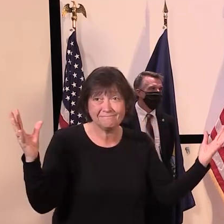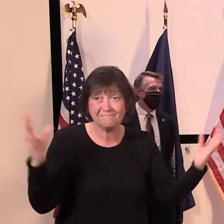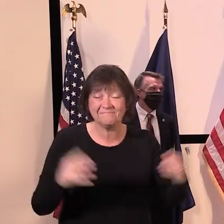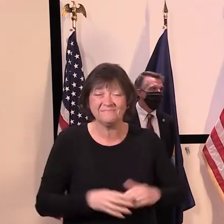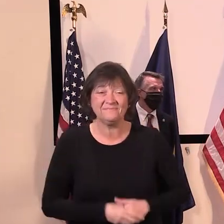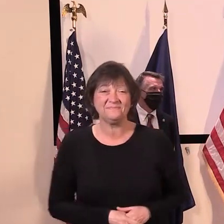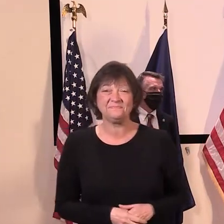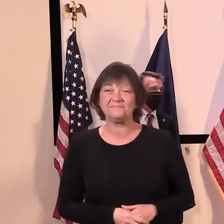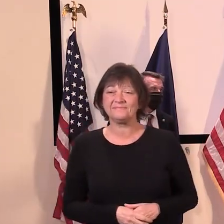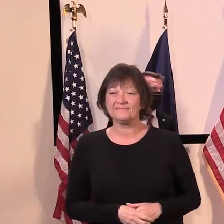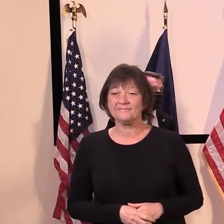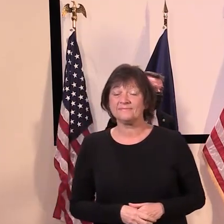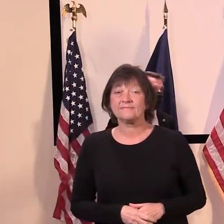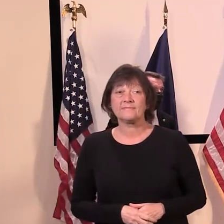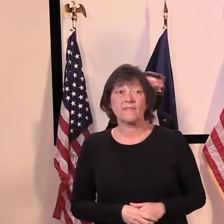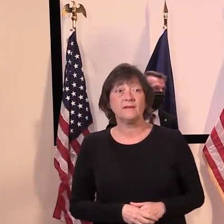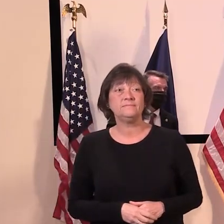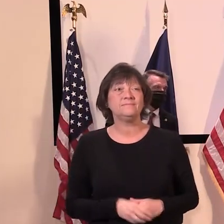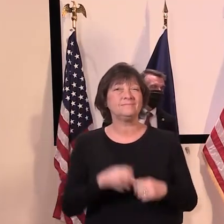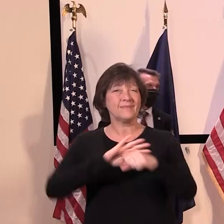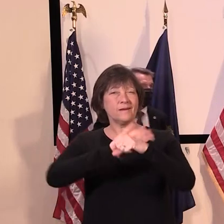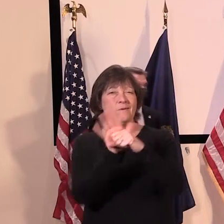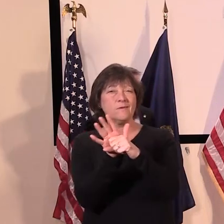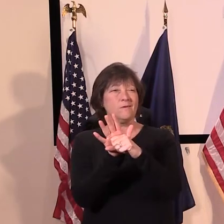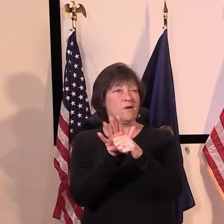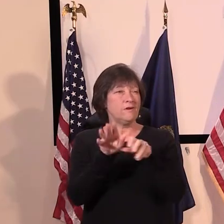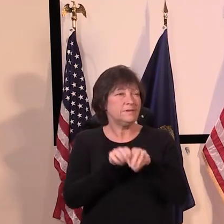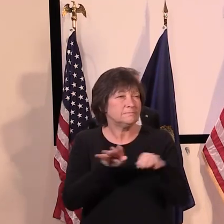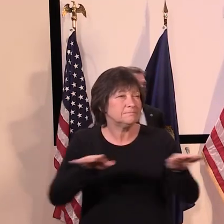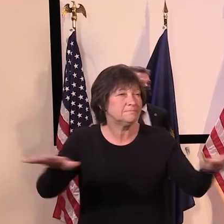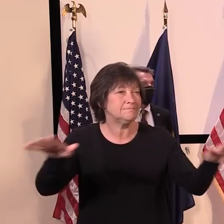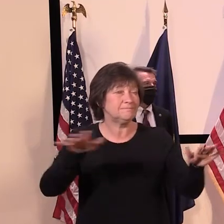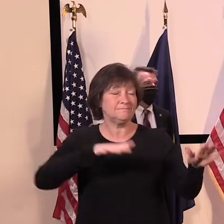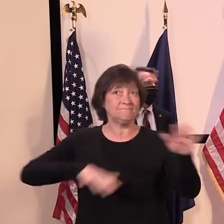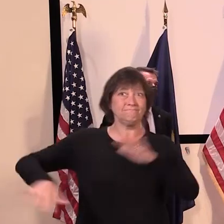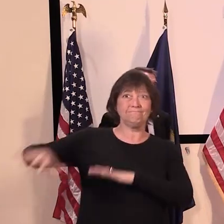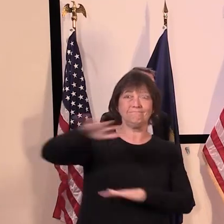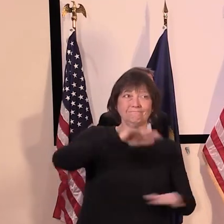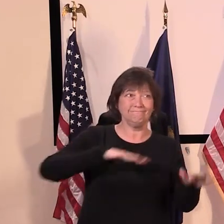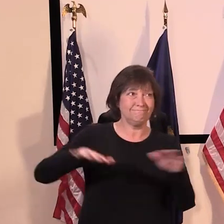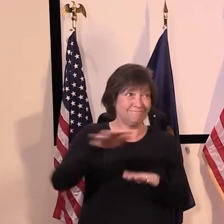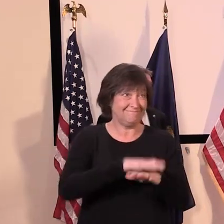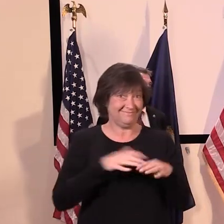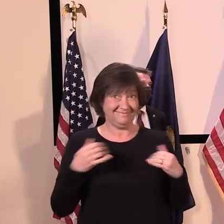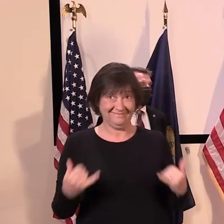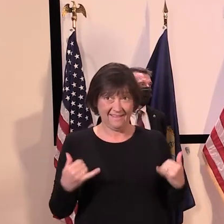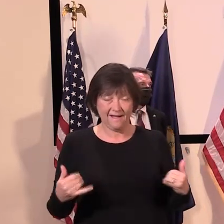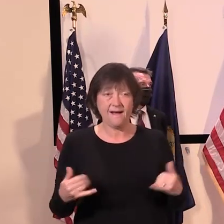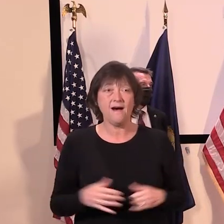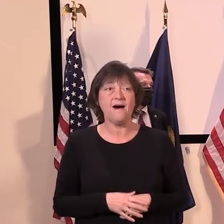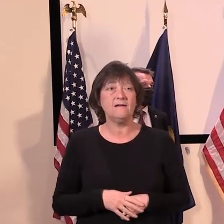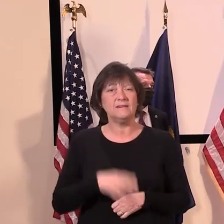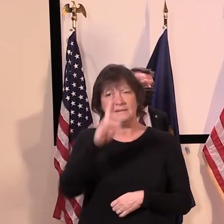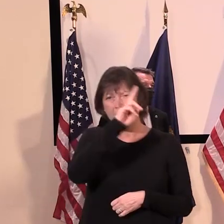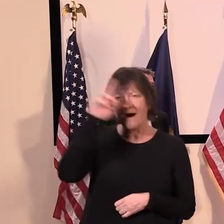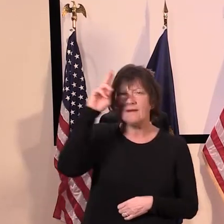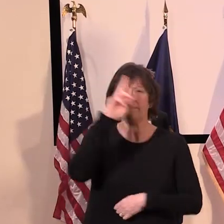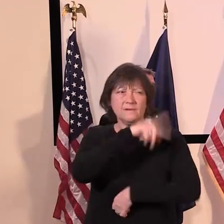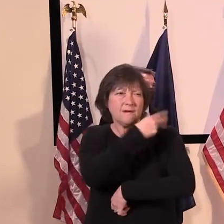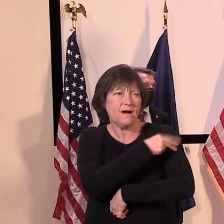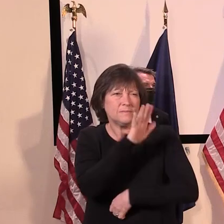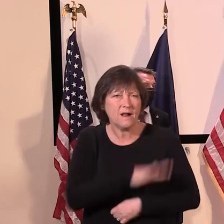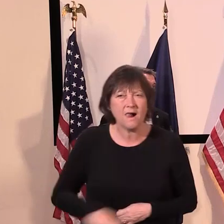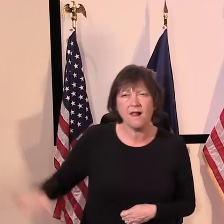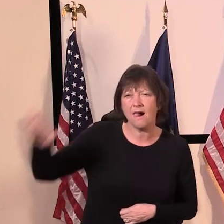As a byproduct of the COVID era that we're in now, healthcare institutions across the nation